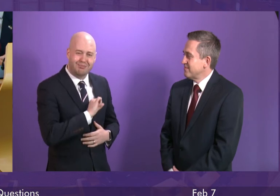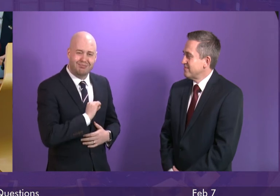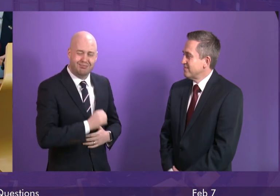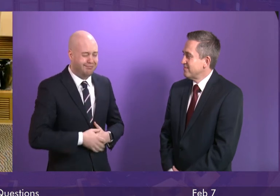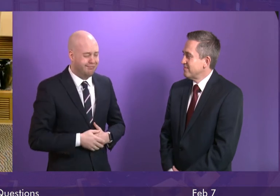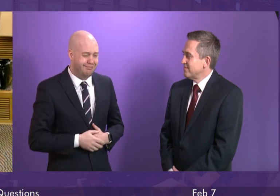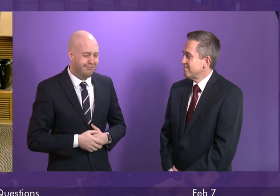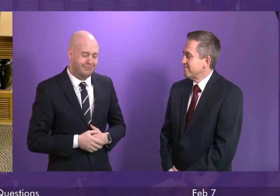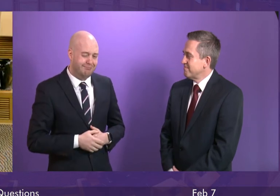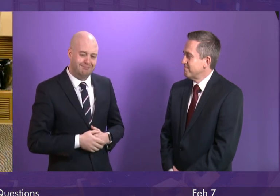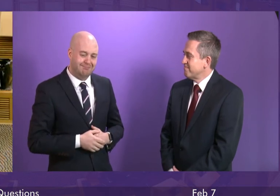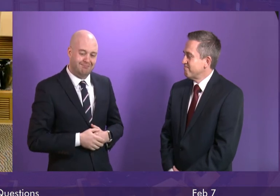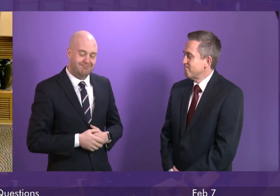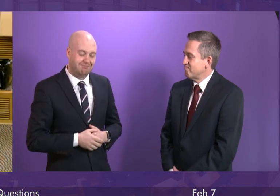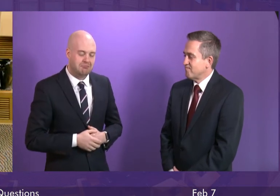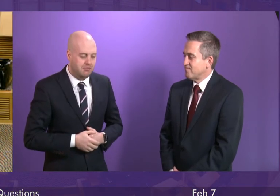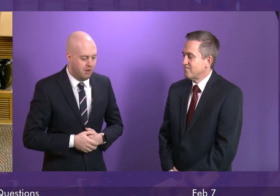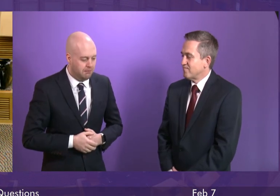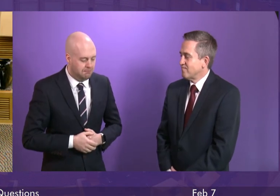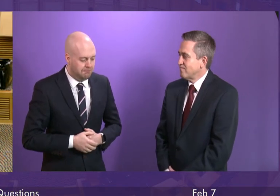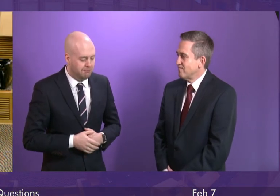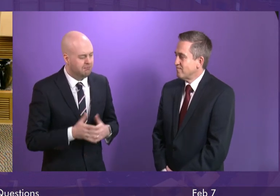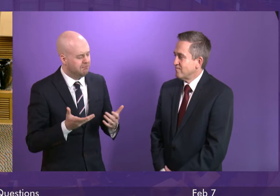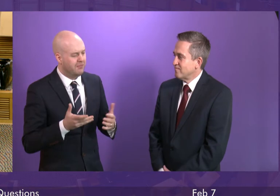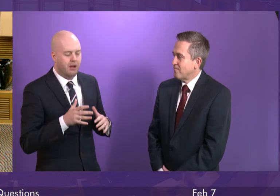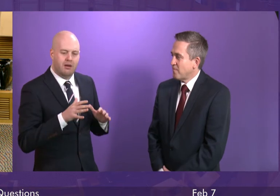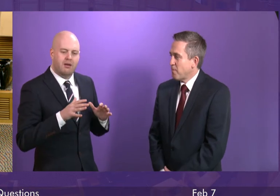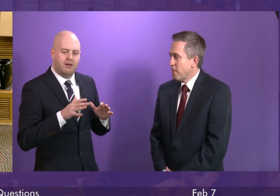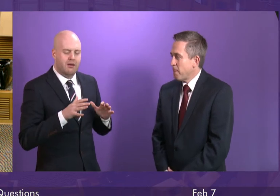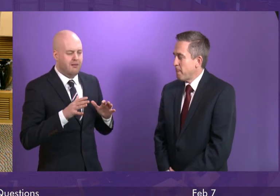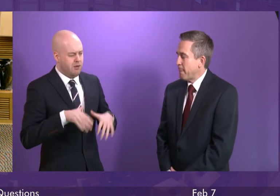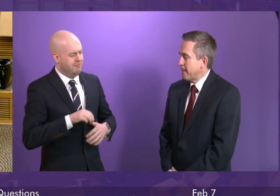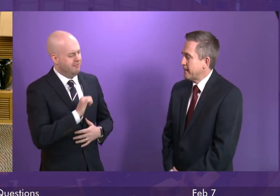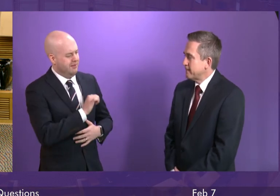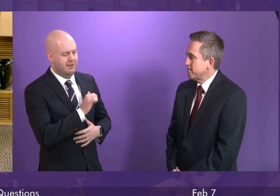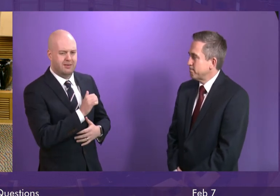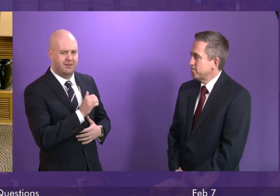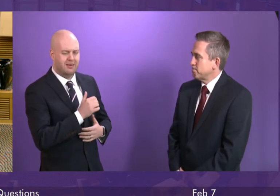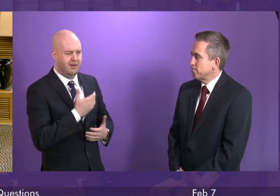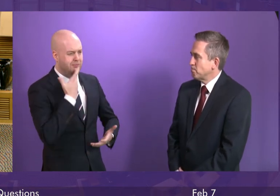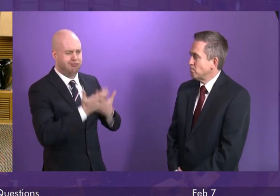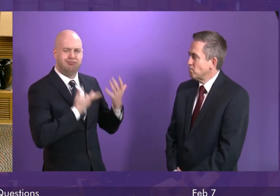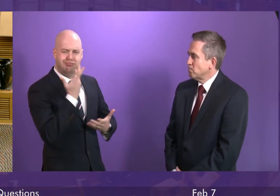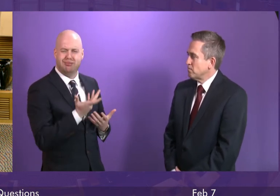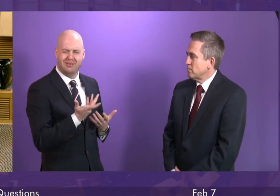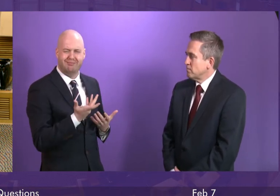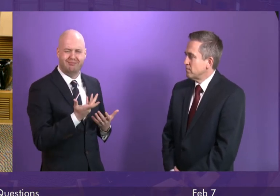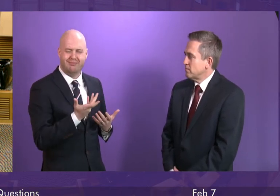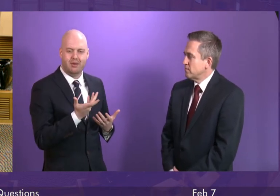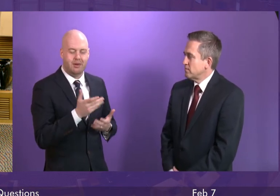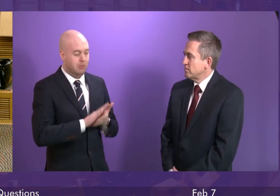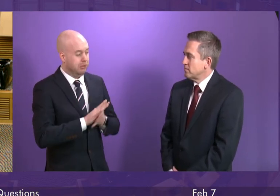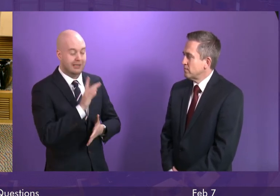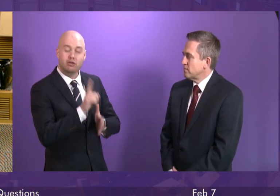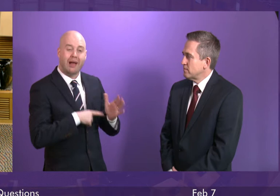I take it, I take it from that, I take it from that rant that Jackson Carlow